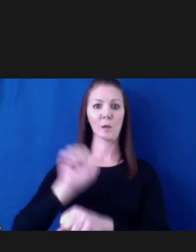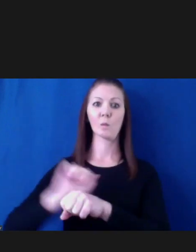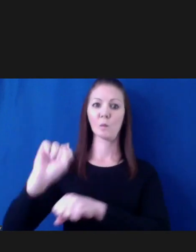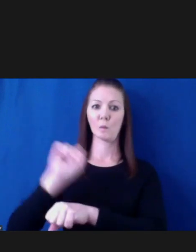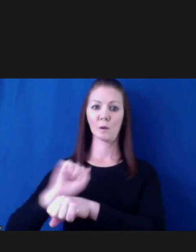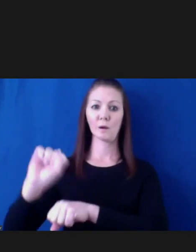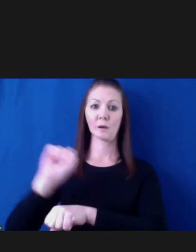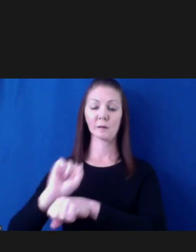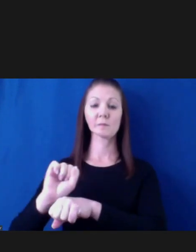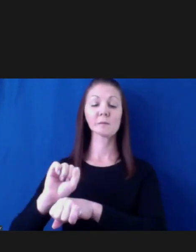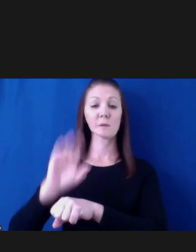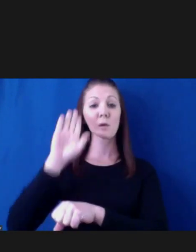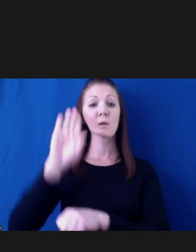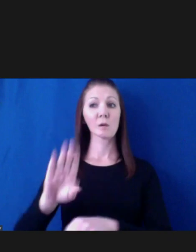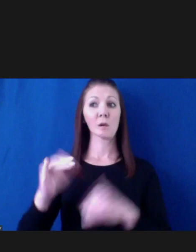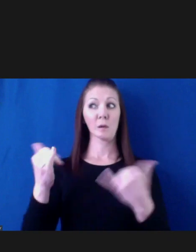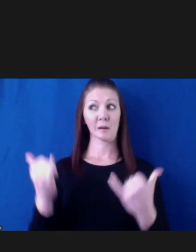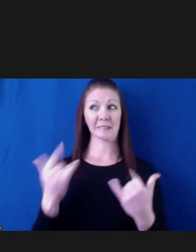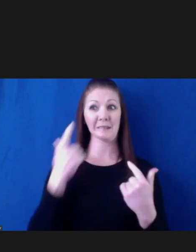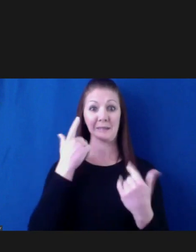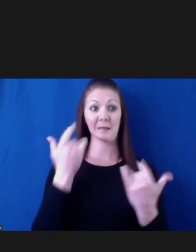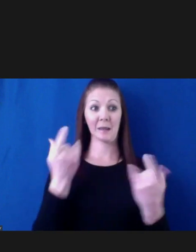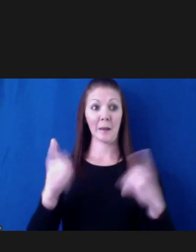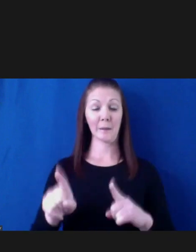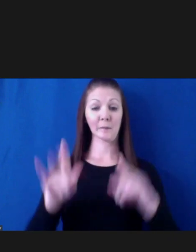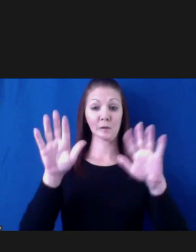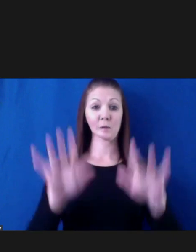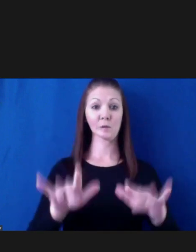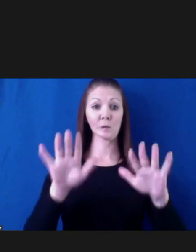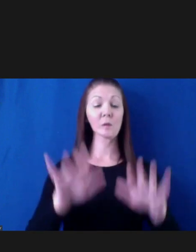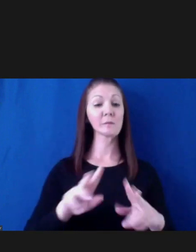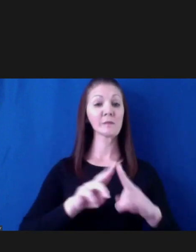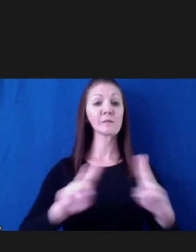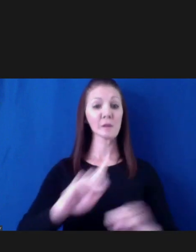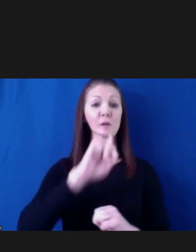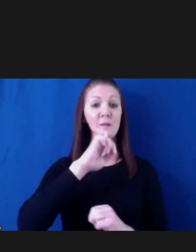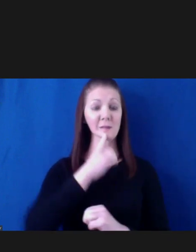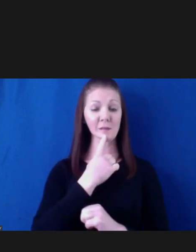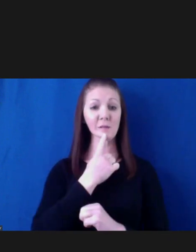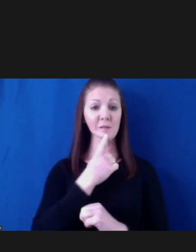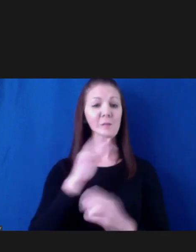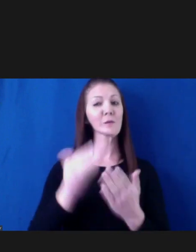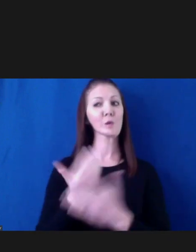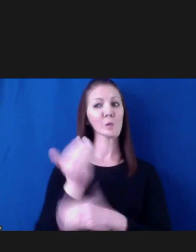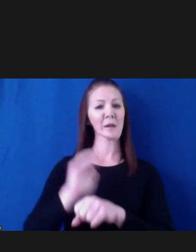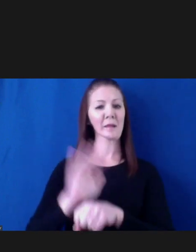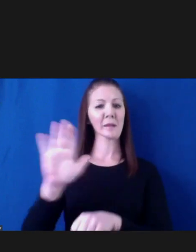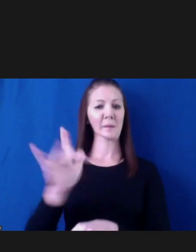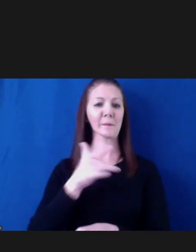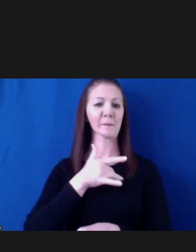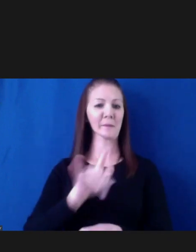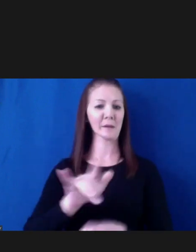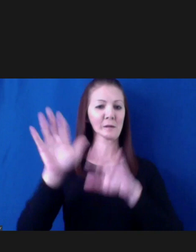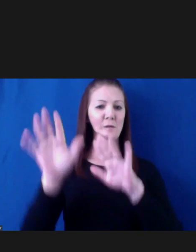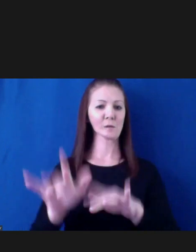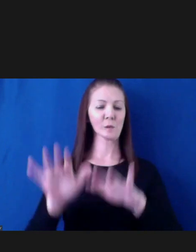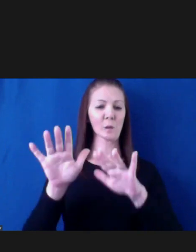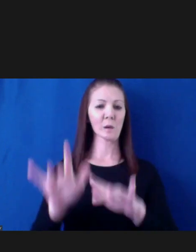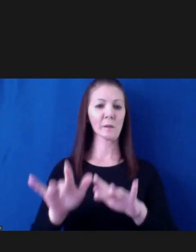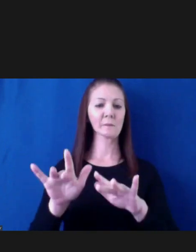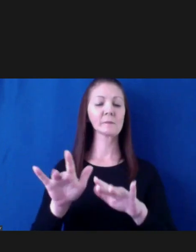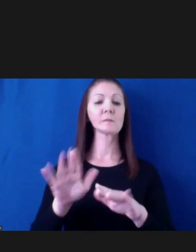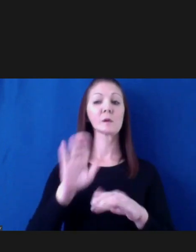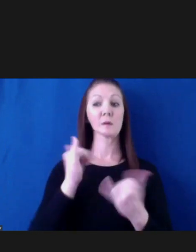store and it's going west to east. We predict that it would lighten up in the Litchfield County western